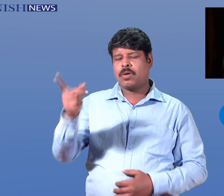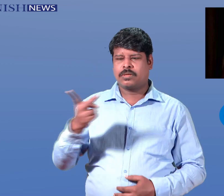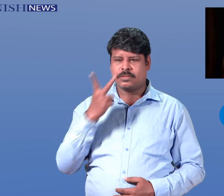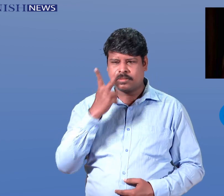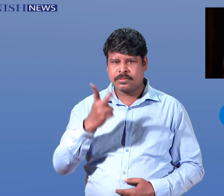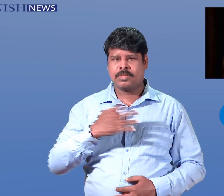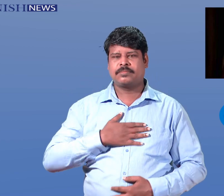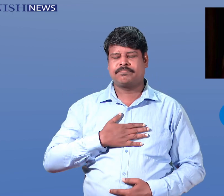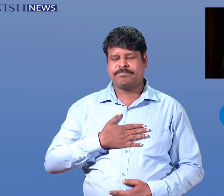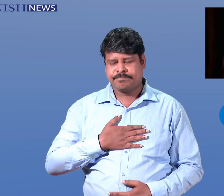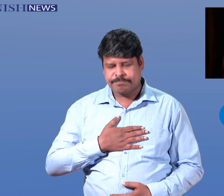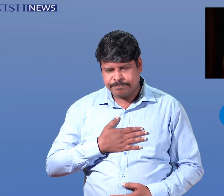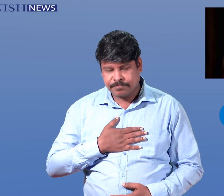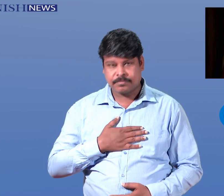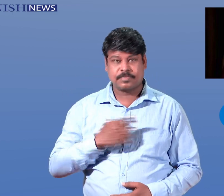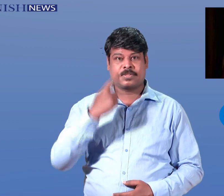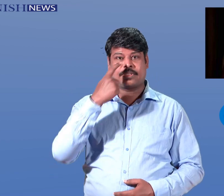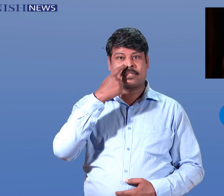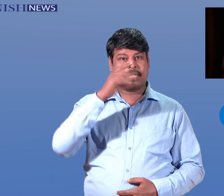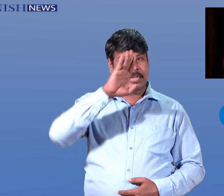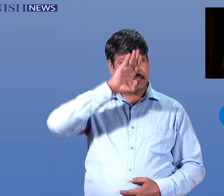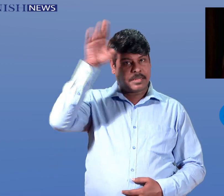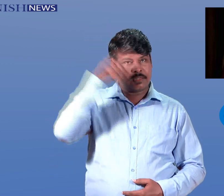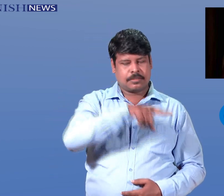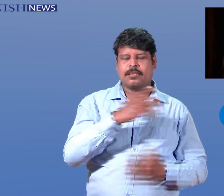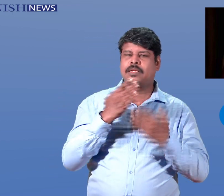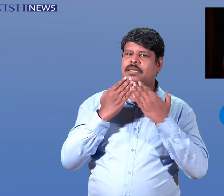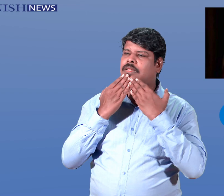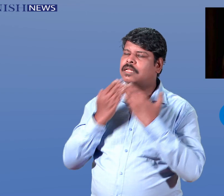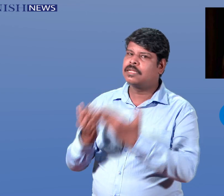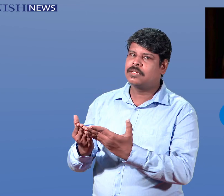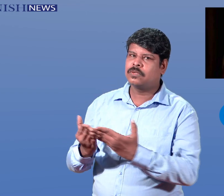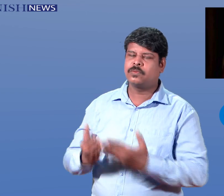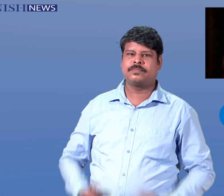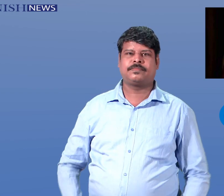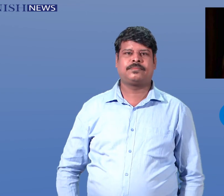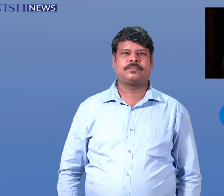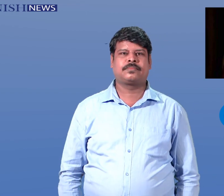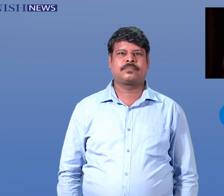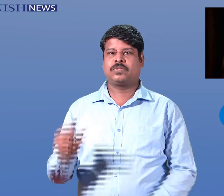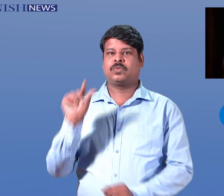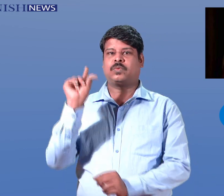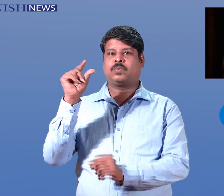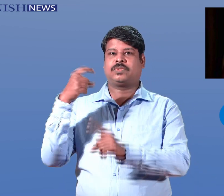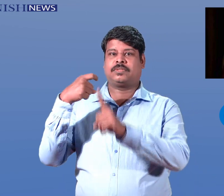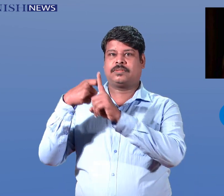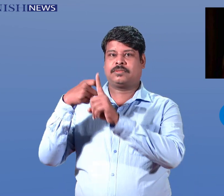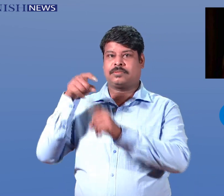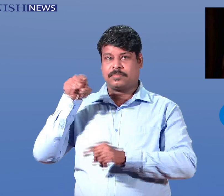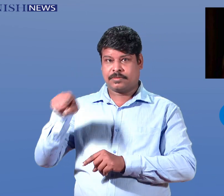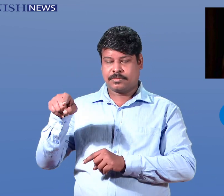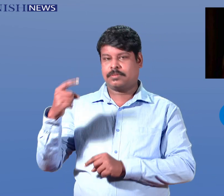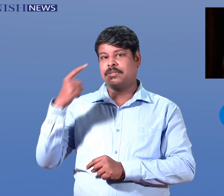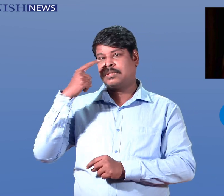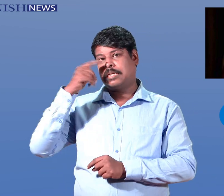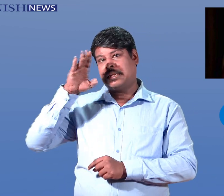on 21st April, thanked the public after the death of her husband, Prince Philip, as she turned